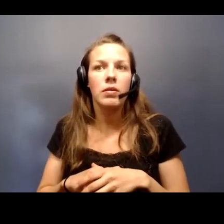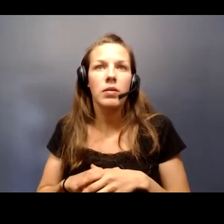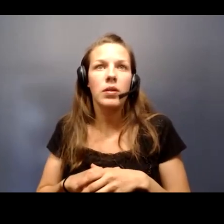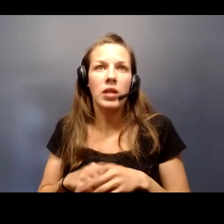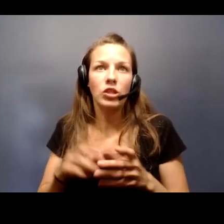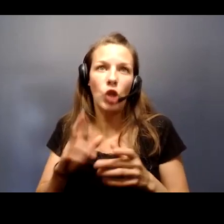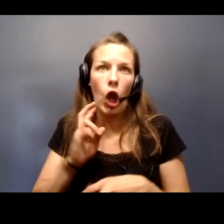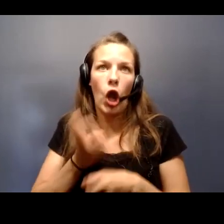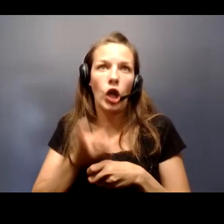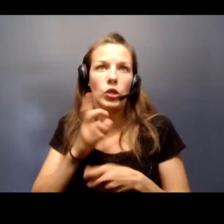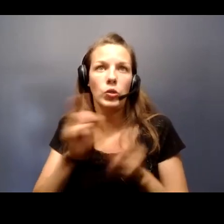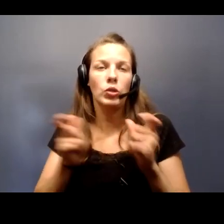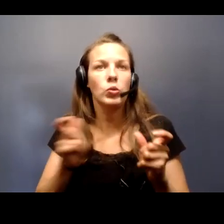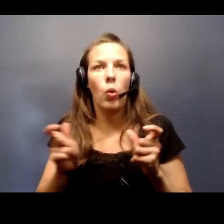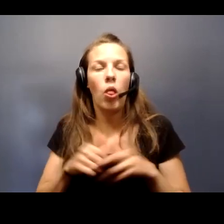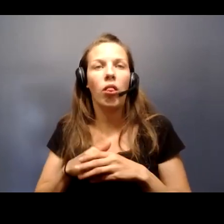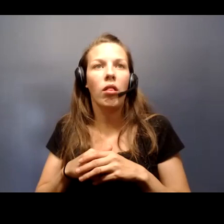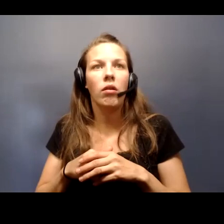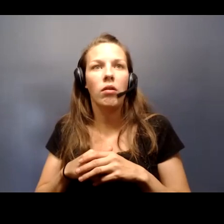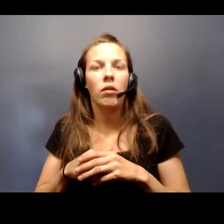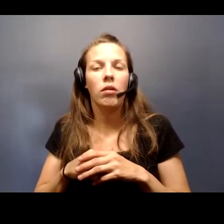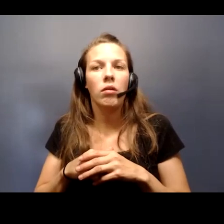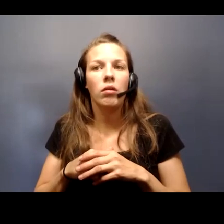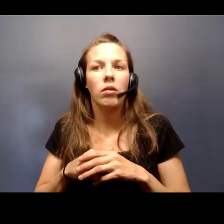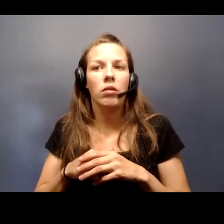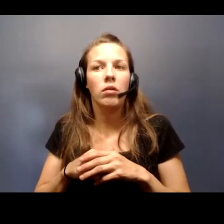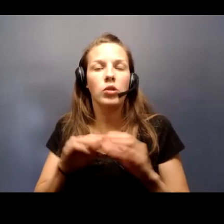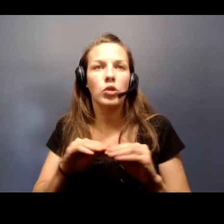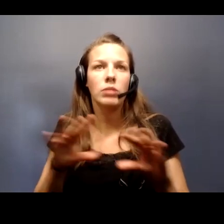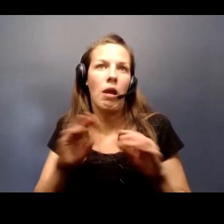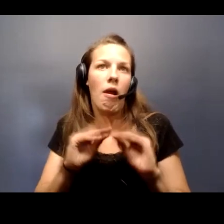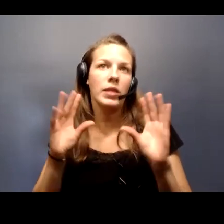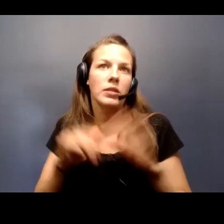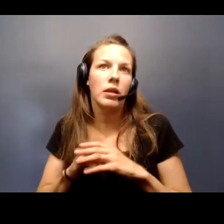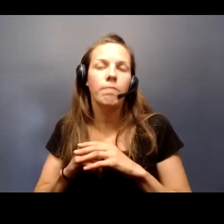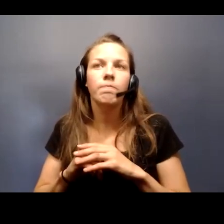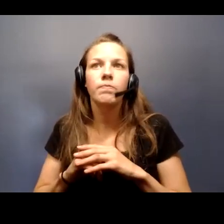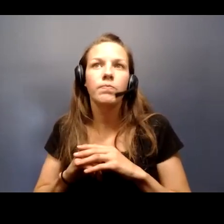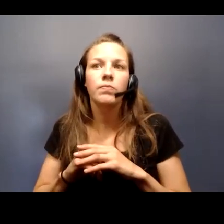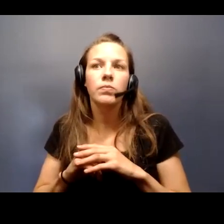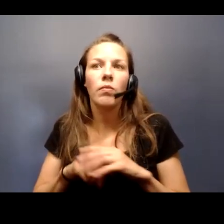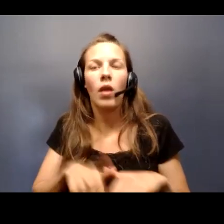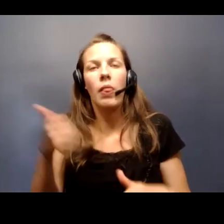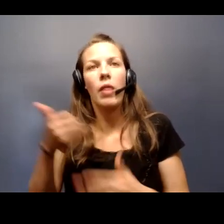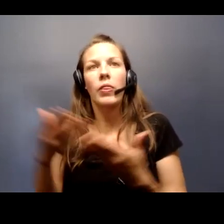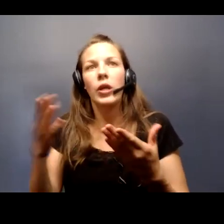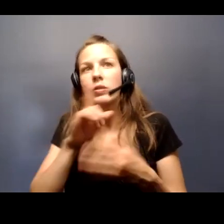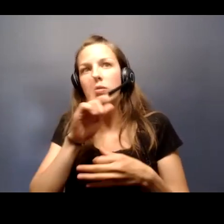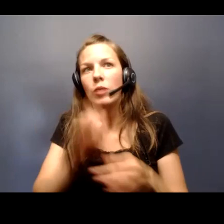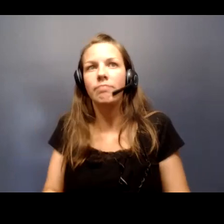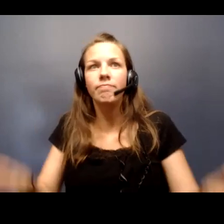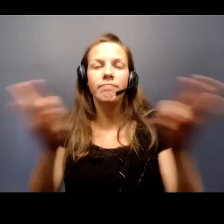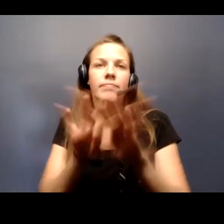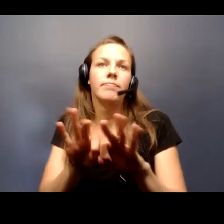harder to control transmission, obviously. The other thing that's critically important